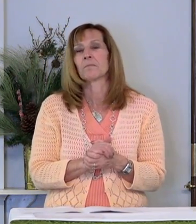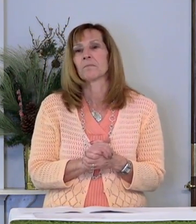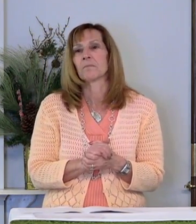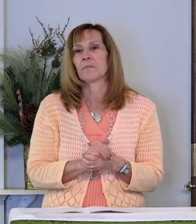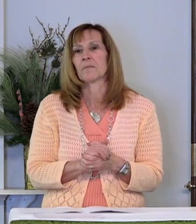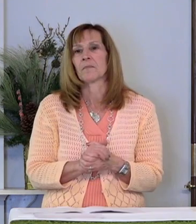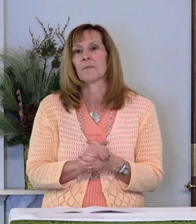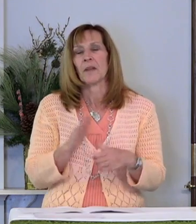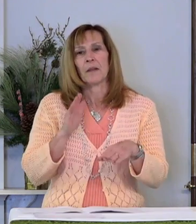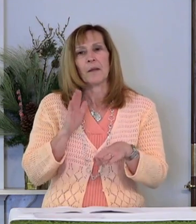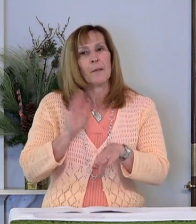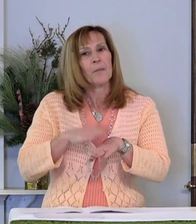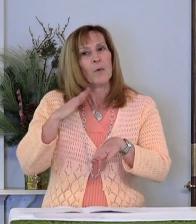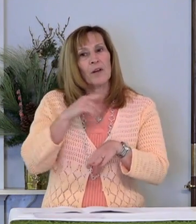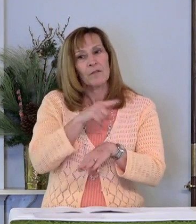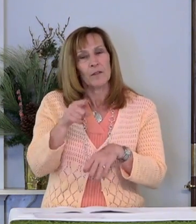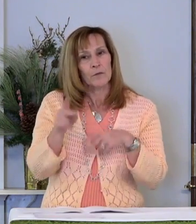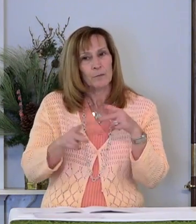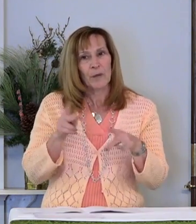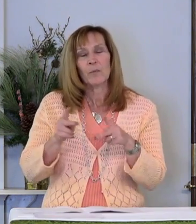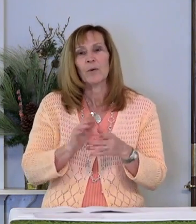Beware of them.